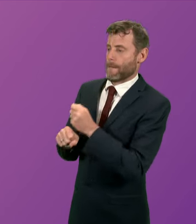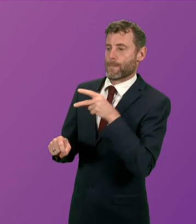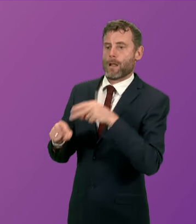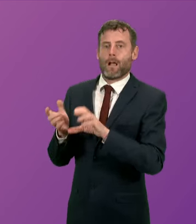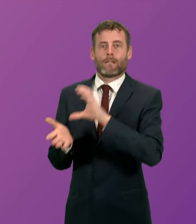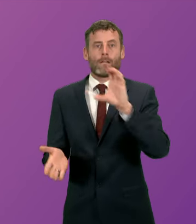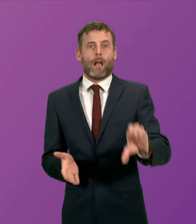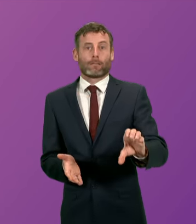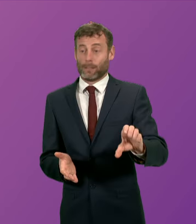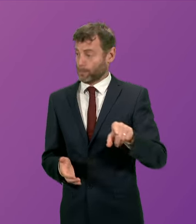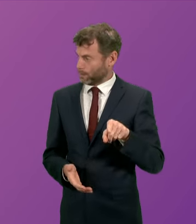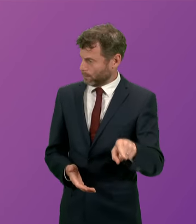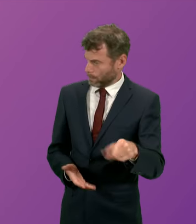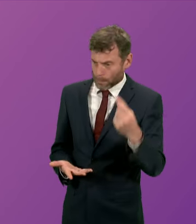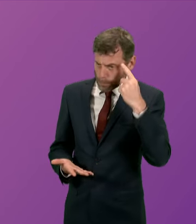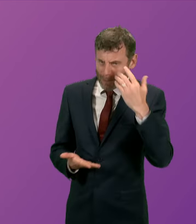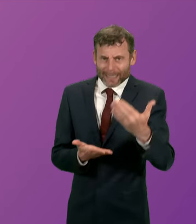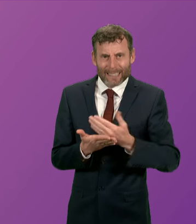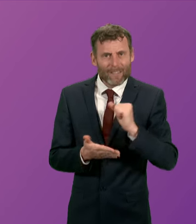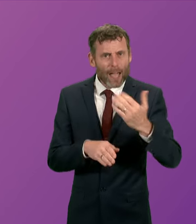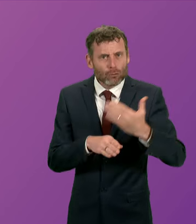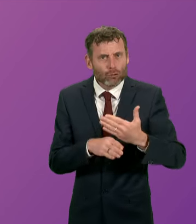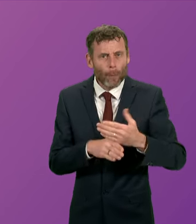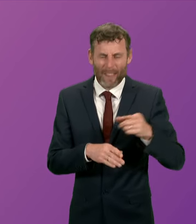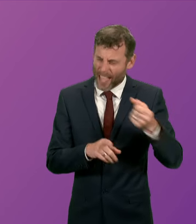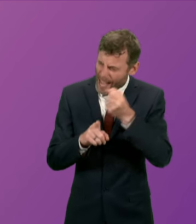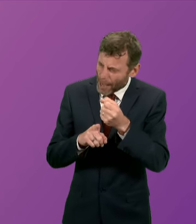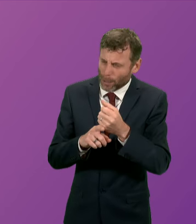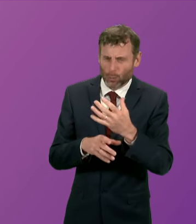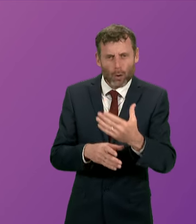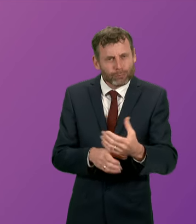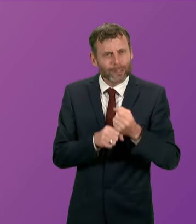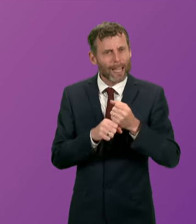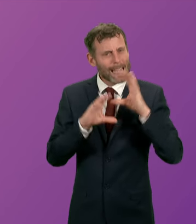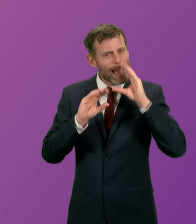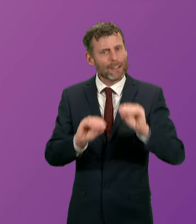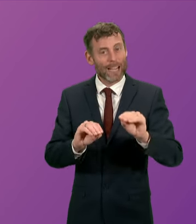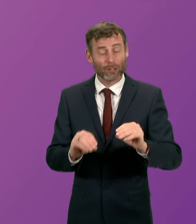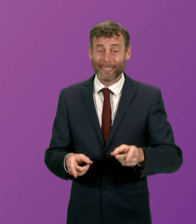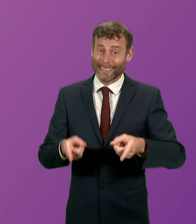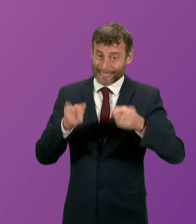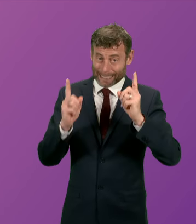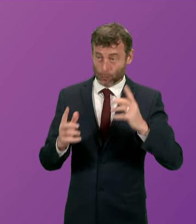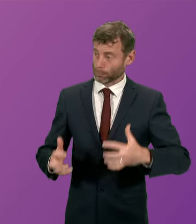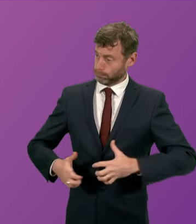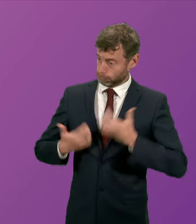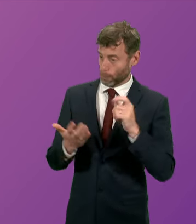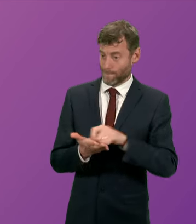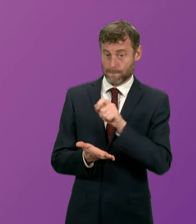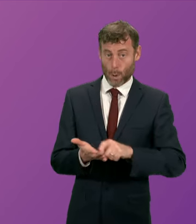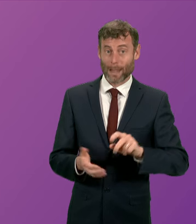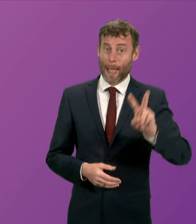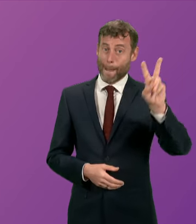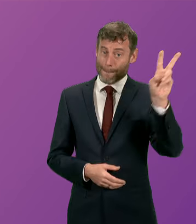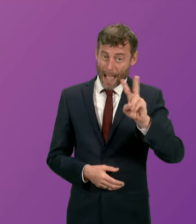latest attempt to save the jobs and protect education Presiding Officer teachers have spoken parents and pupils have protested